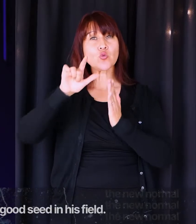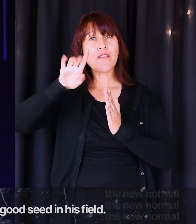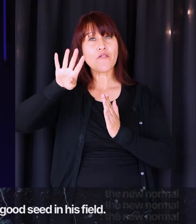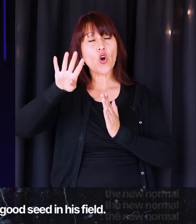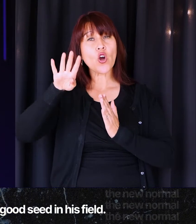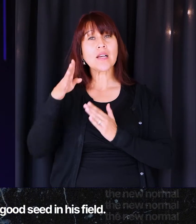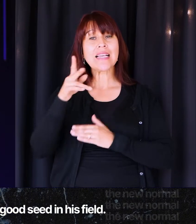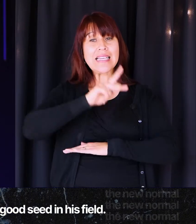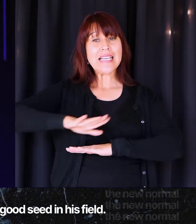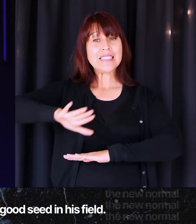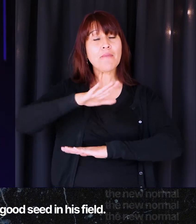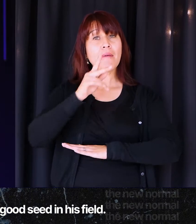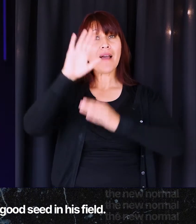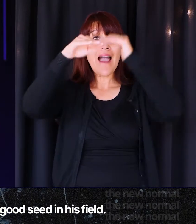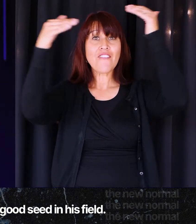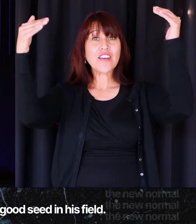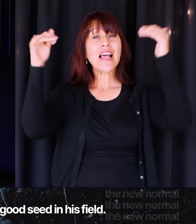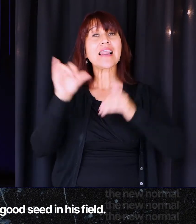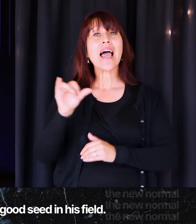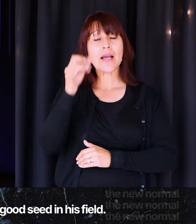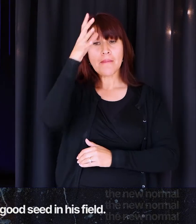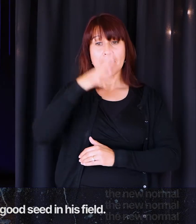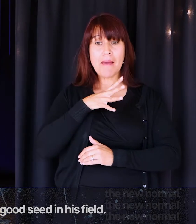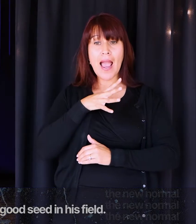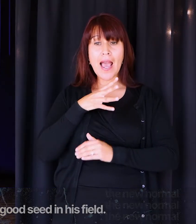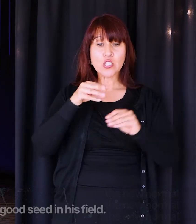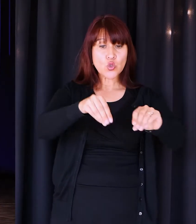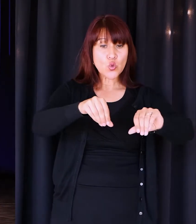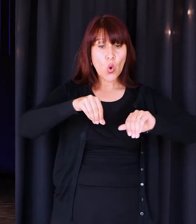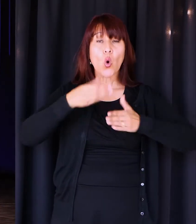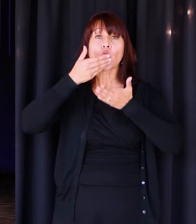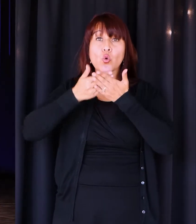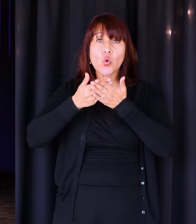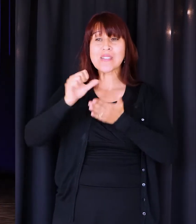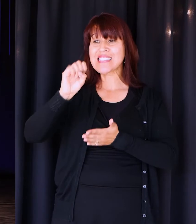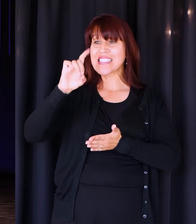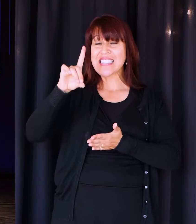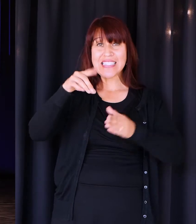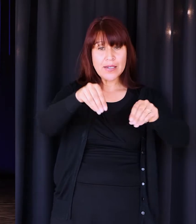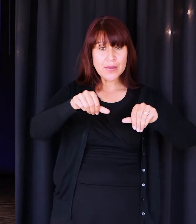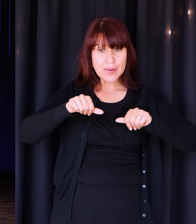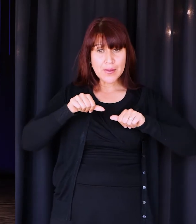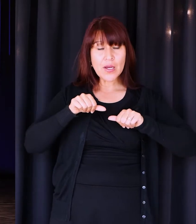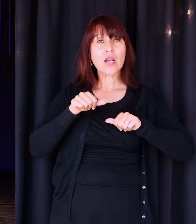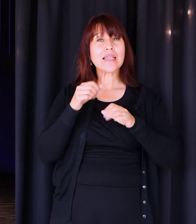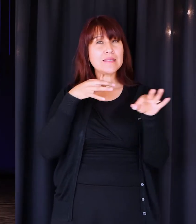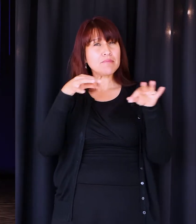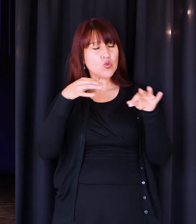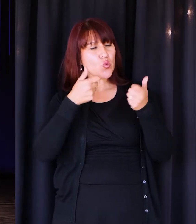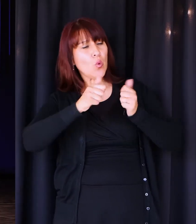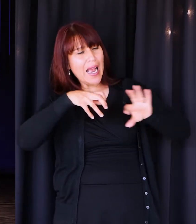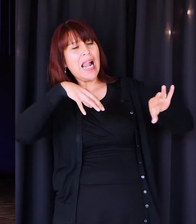the kingdom of heaven is like a man who sowed good seed in his field. And he goes on to explain why that is